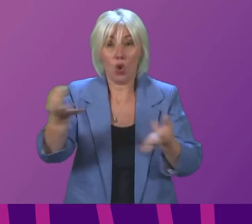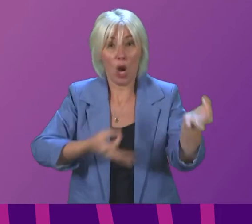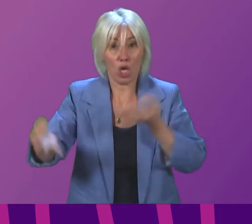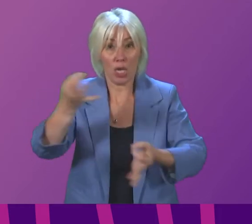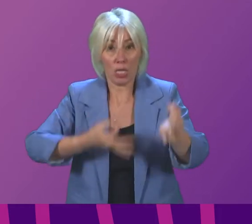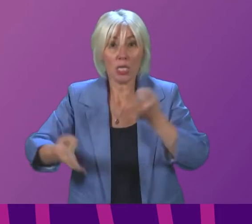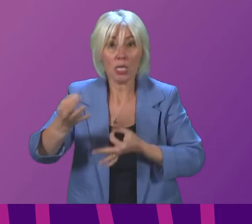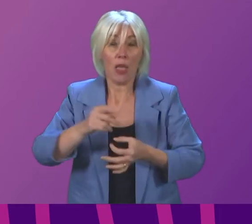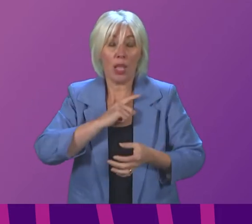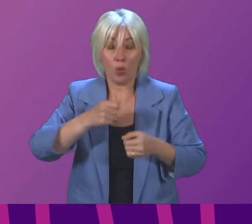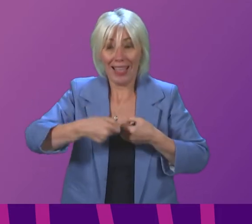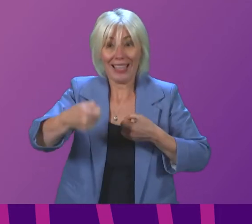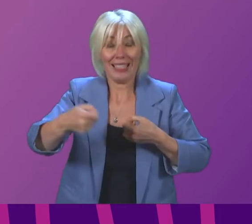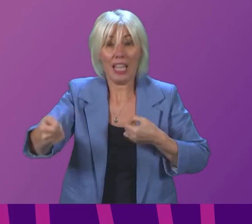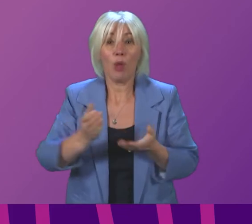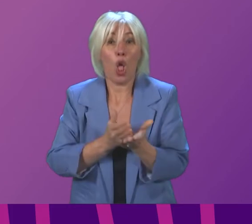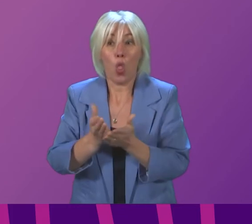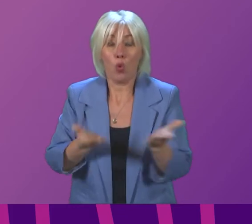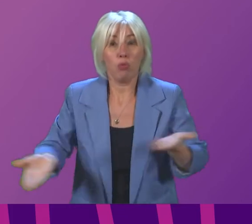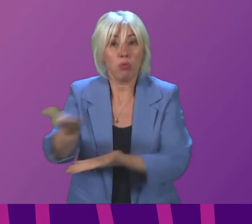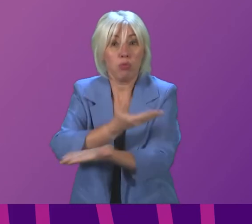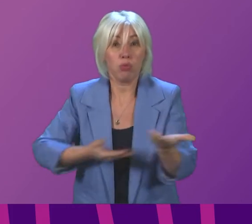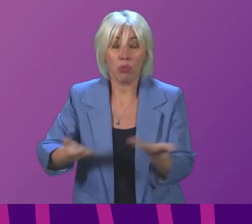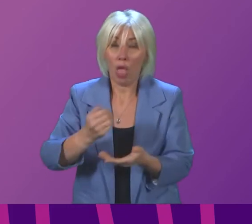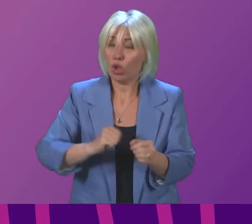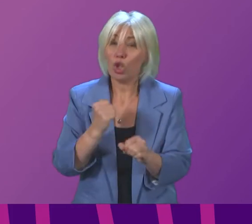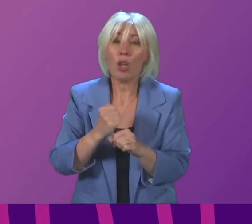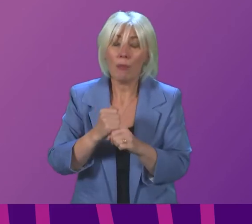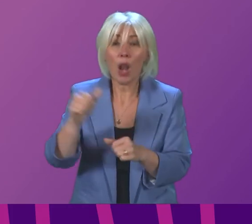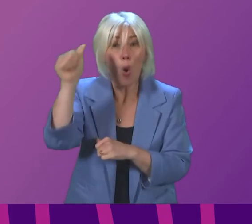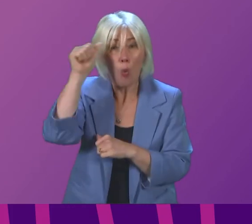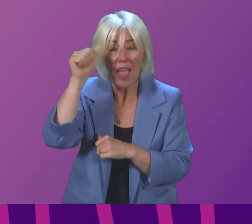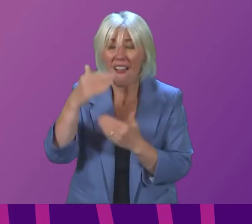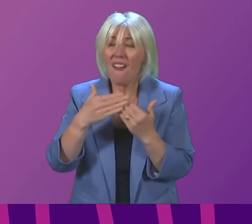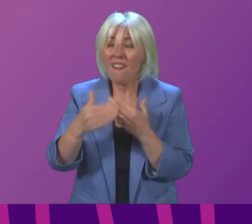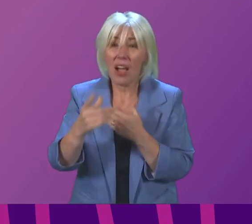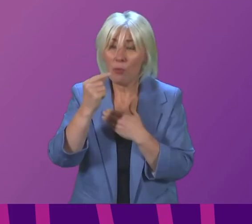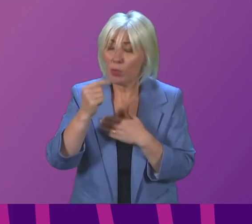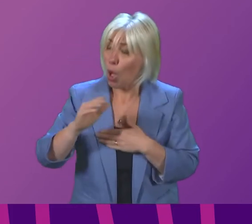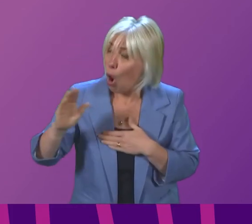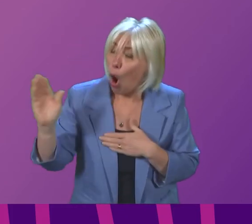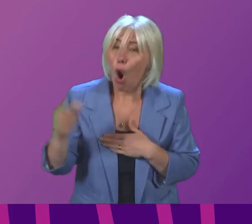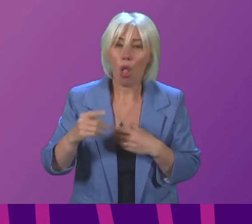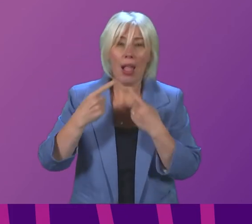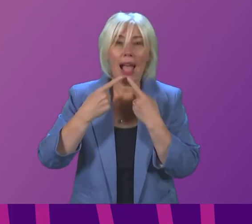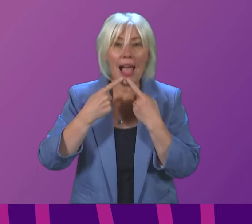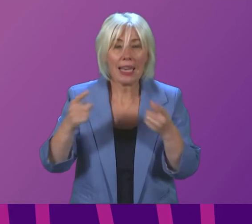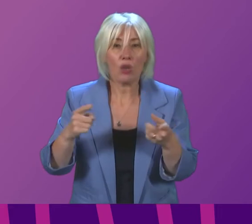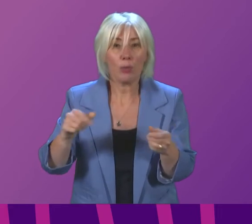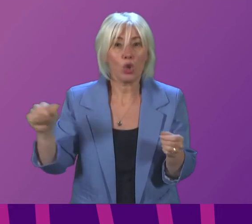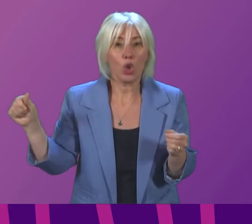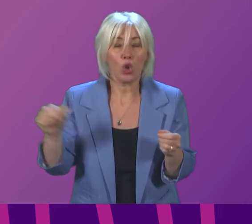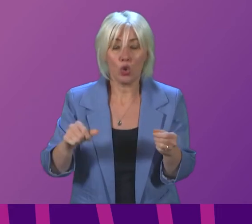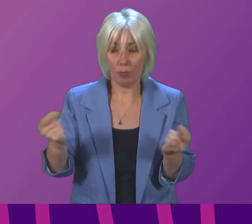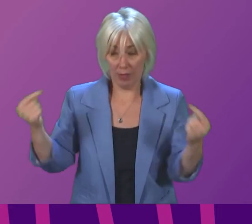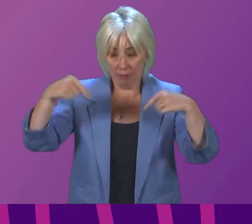questions and through these discussions the Government is fully aware that as far as possible all significant announcements should be made to